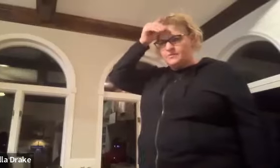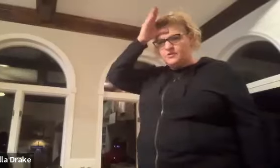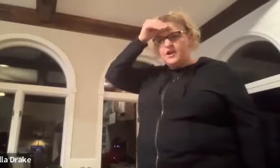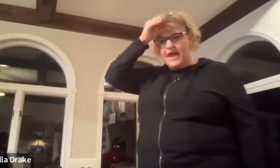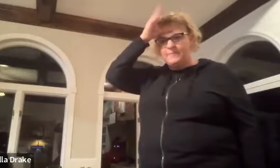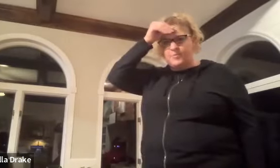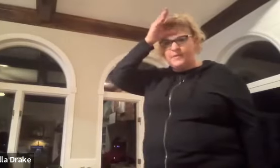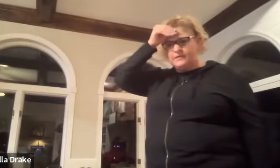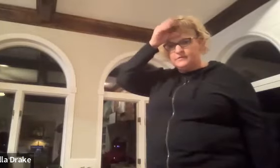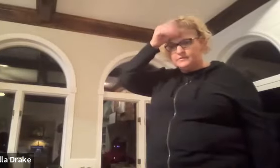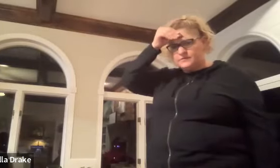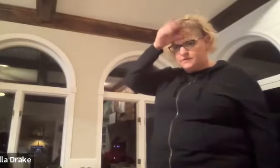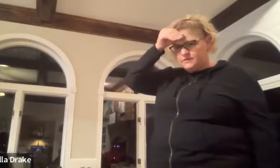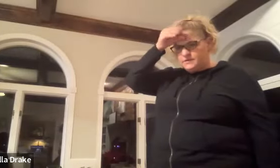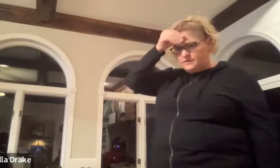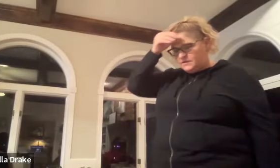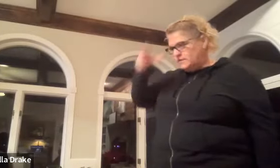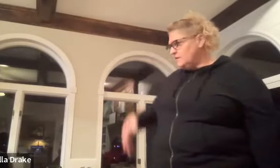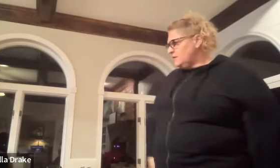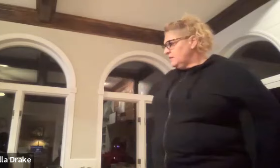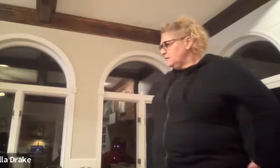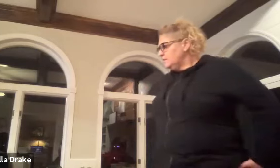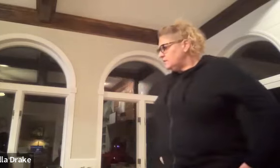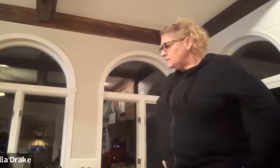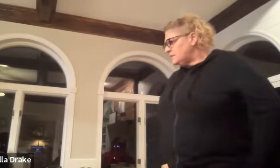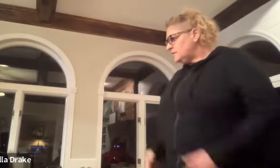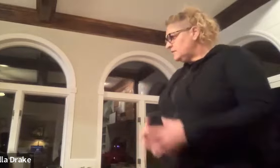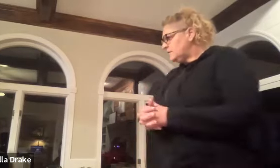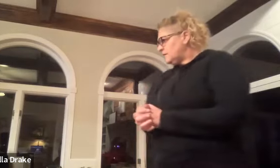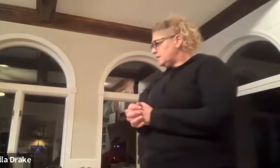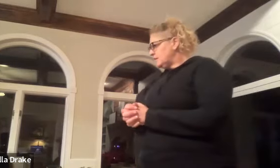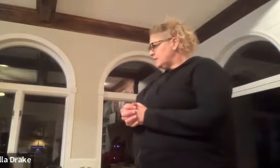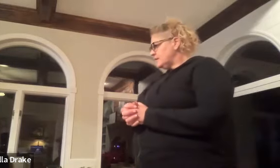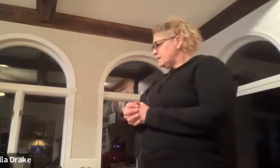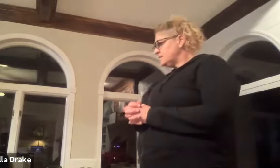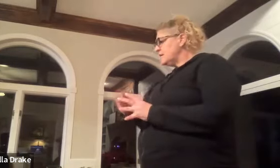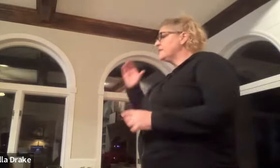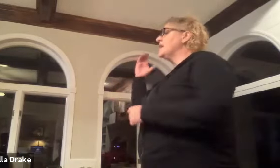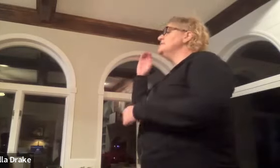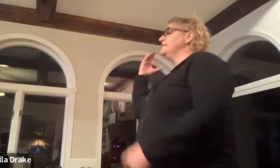or a hat or a bill okay what's it what's it cousin